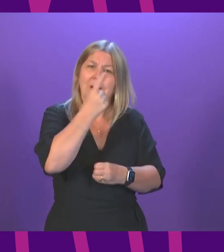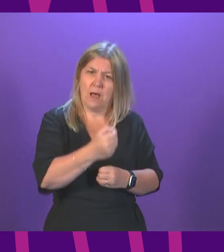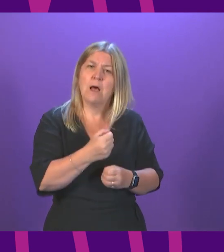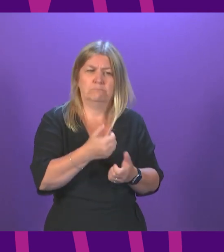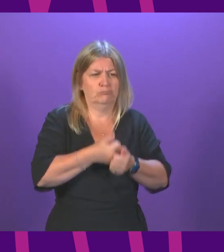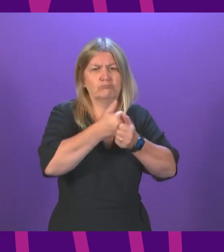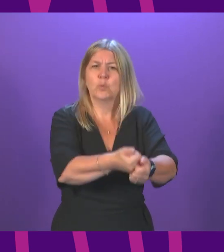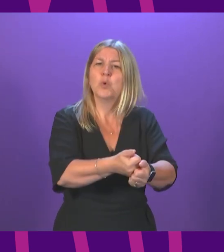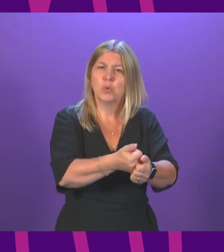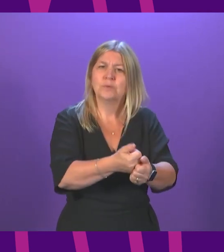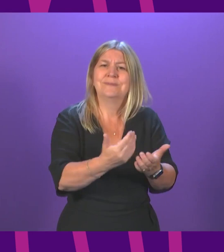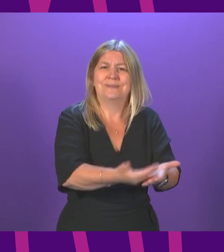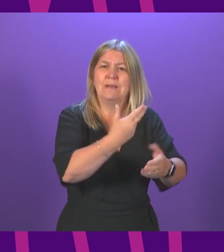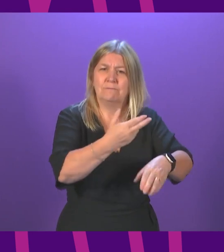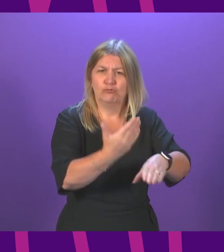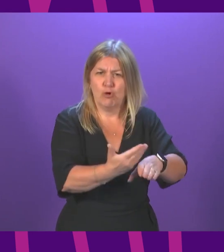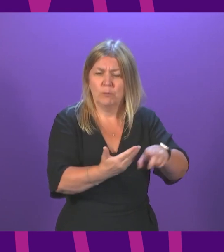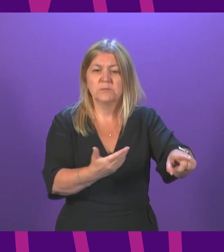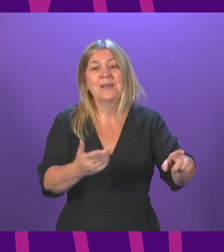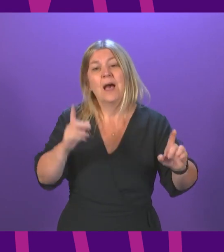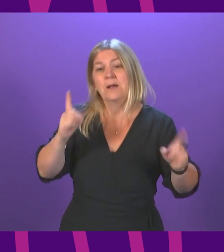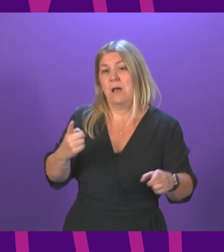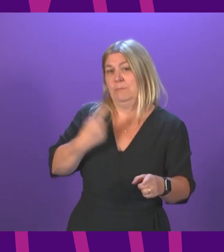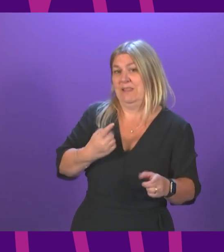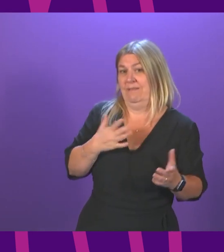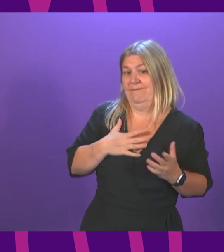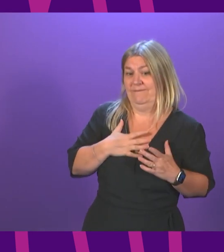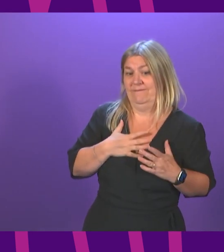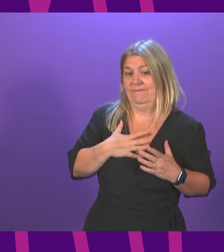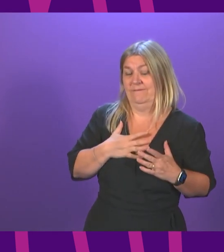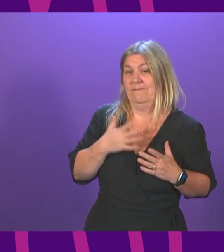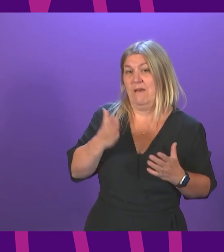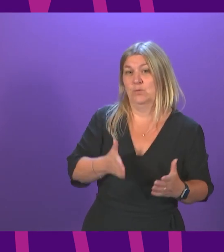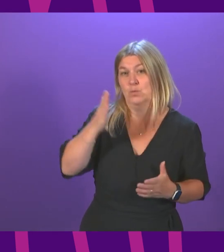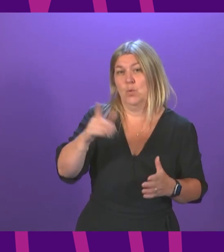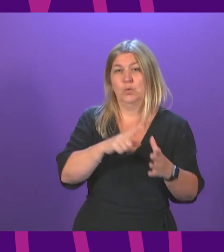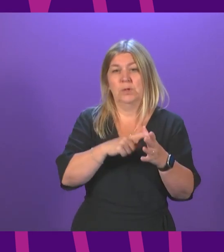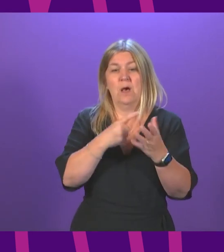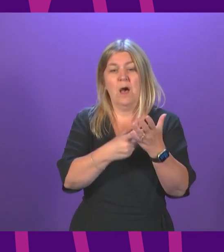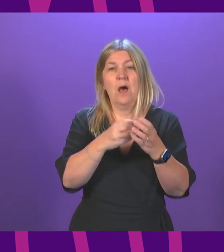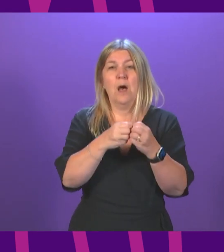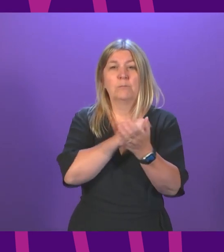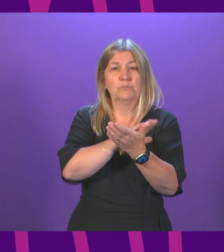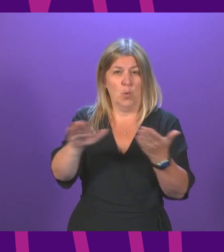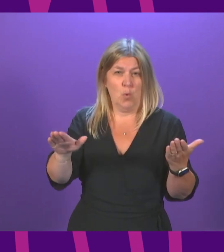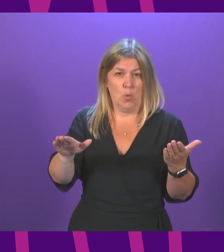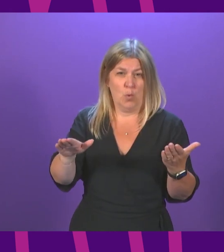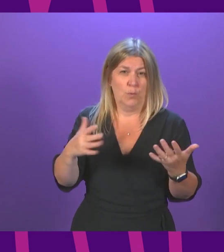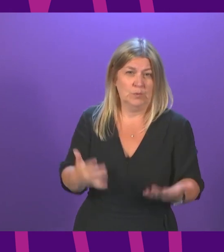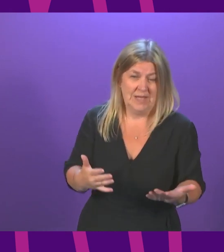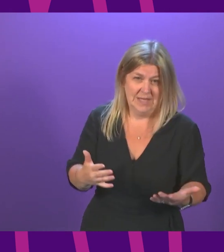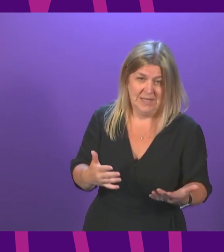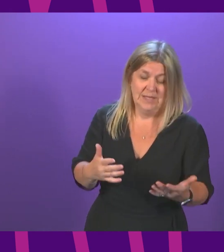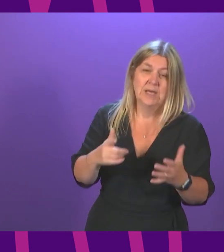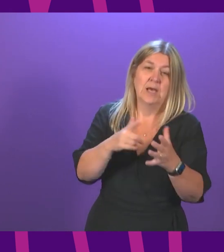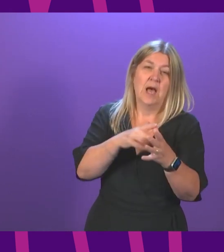just to explain why I can't do it myself, I'm leaving First Minister's questions to travel to Arbroath to attend the funeral of one of our former members, Andrew Welsh.